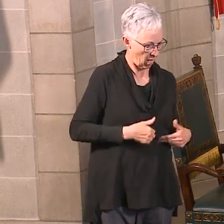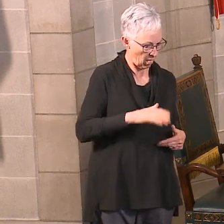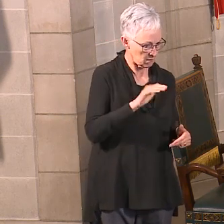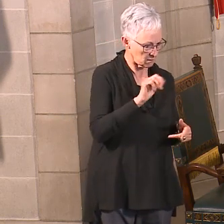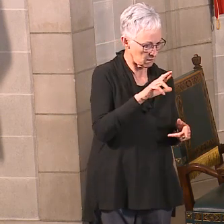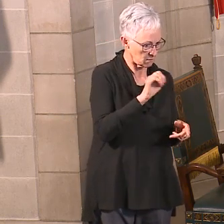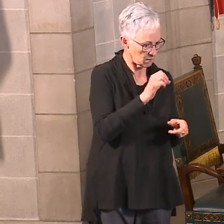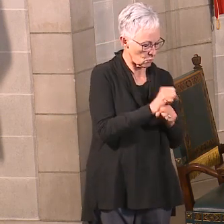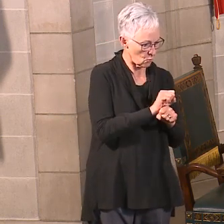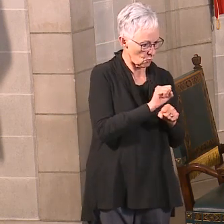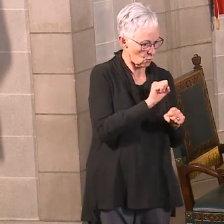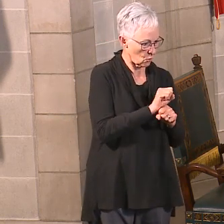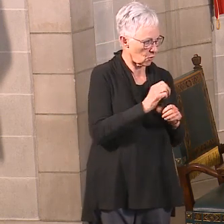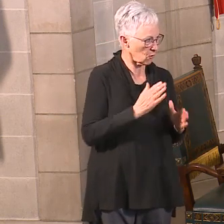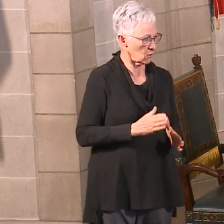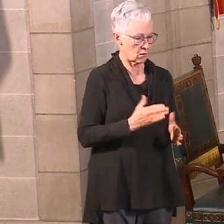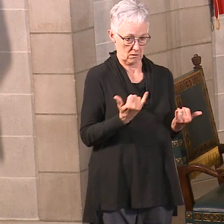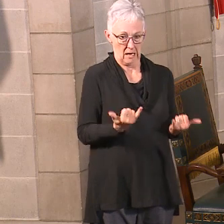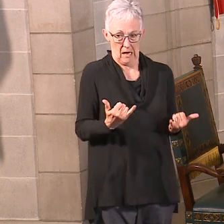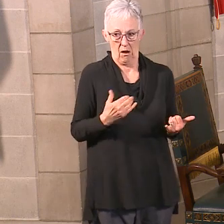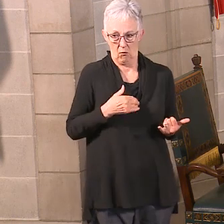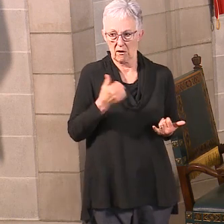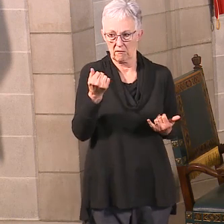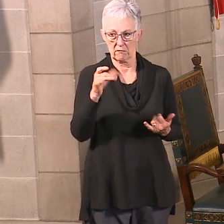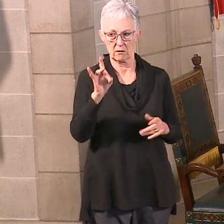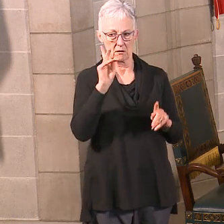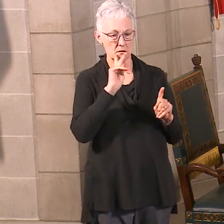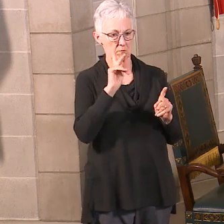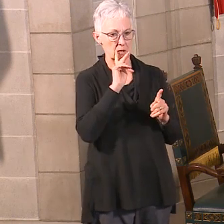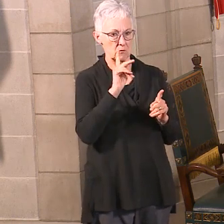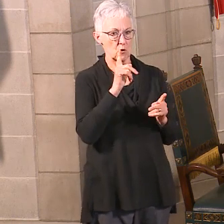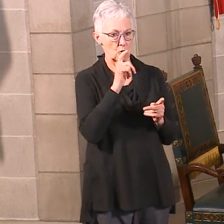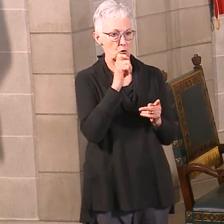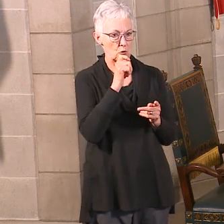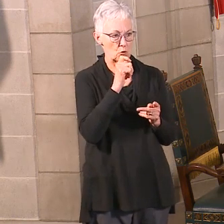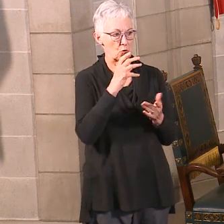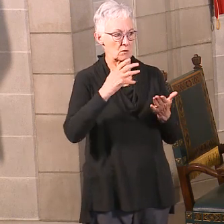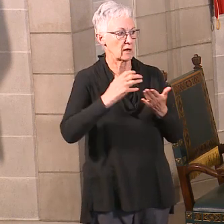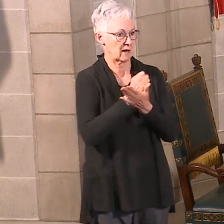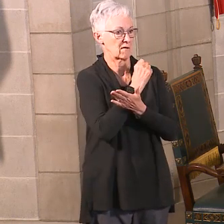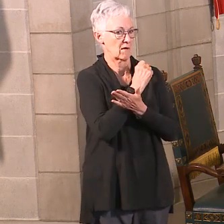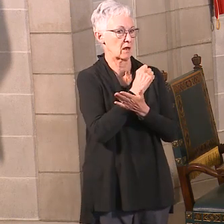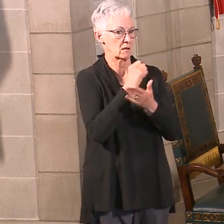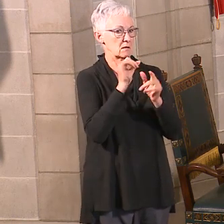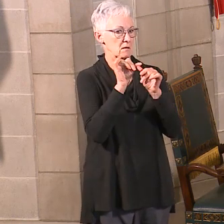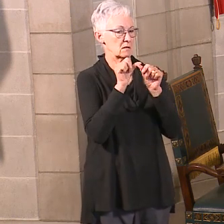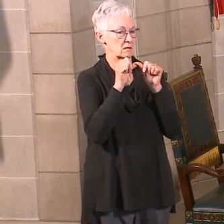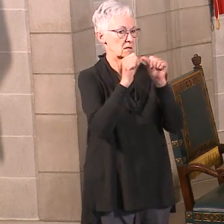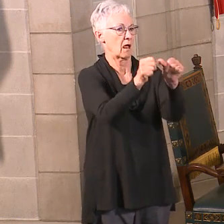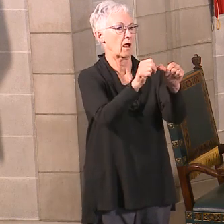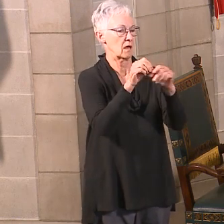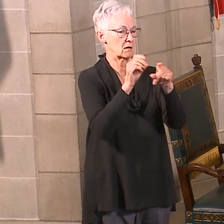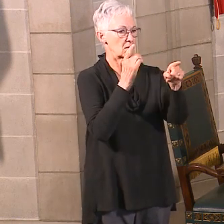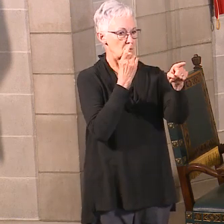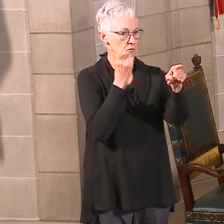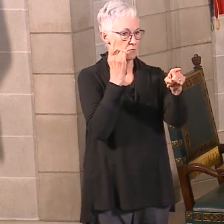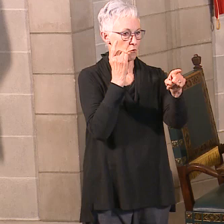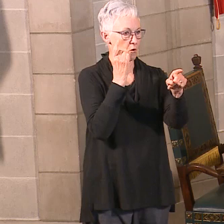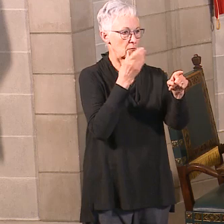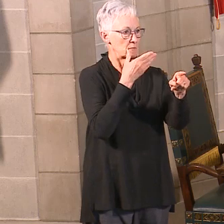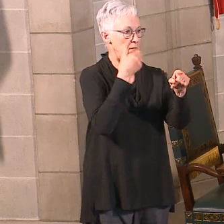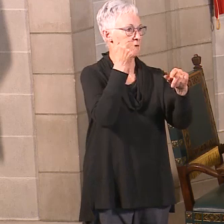I think, 18 people taking advantage of that situation. So I think as word gets out and people know that it's available for them.